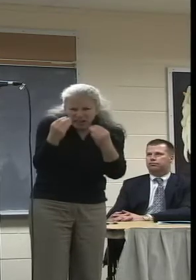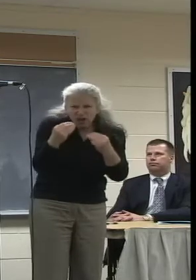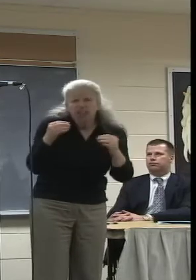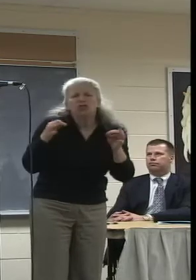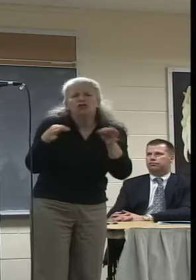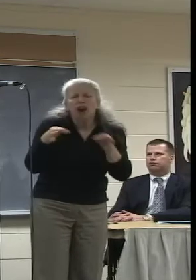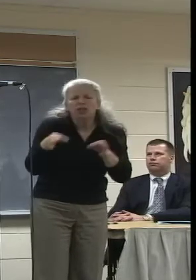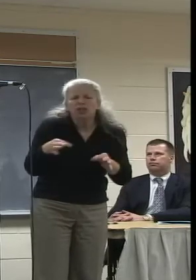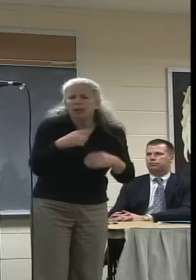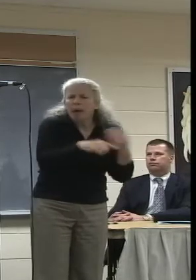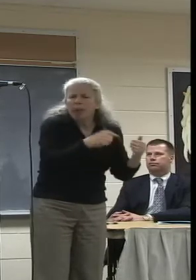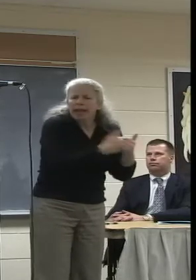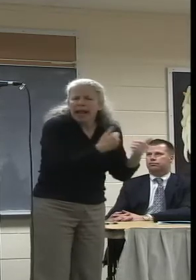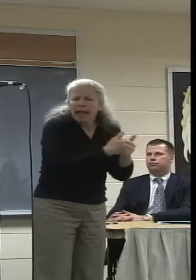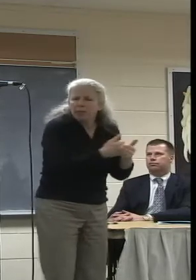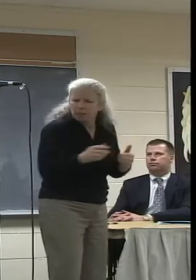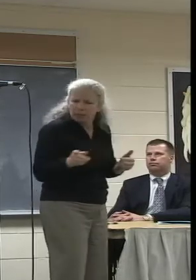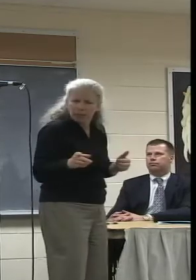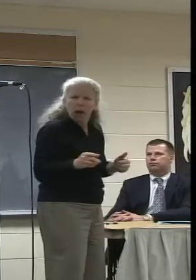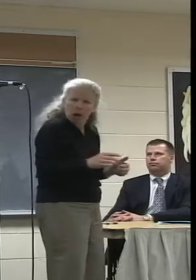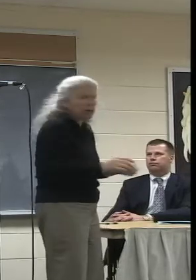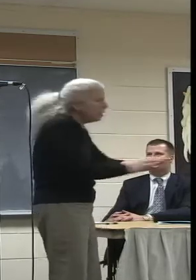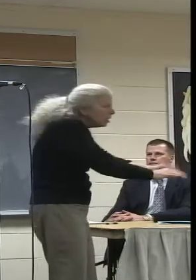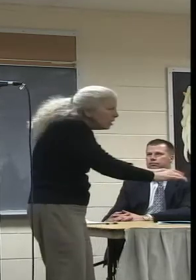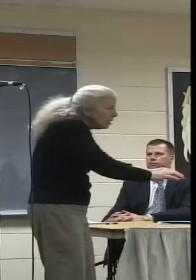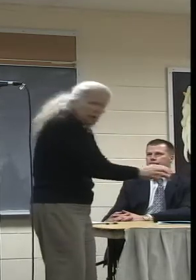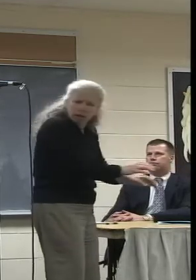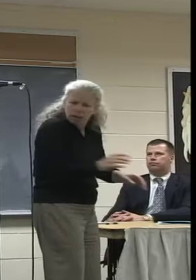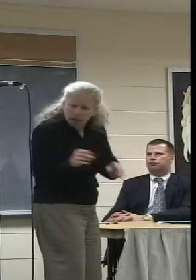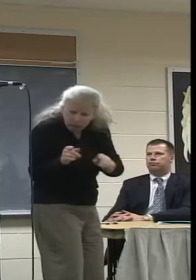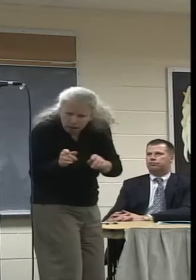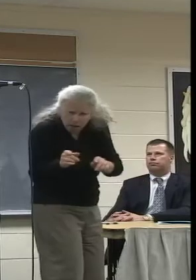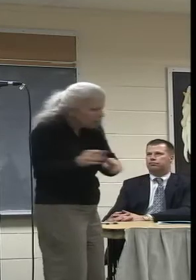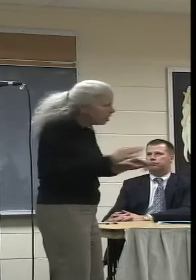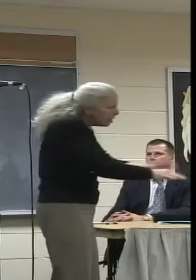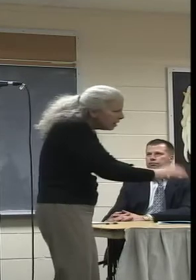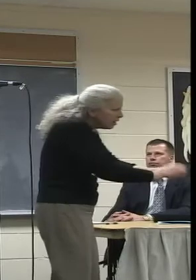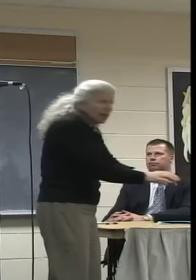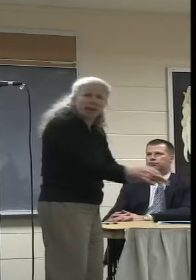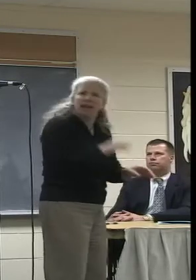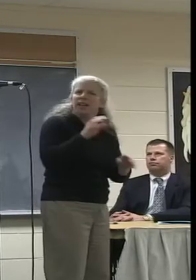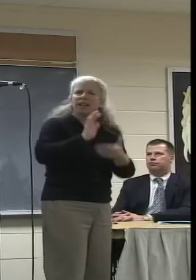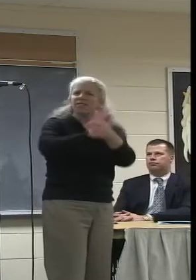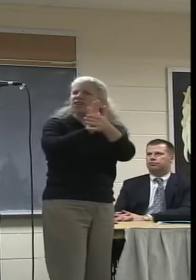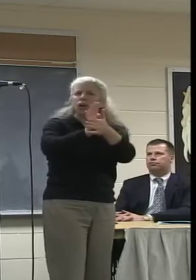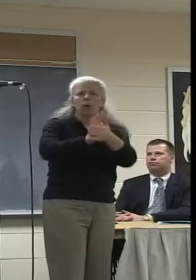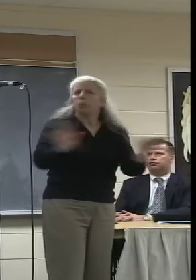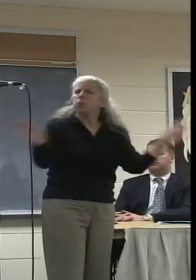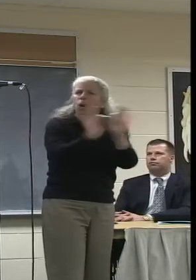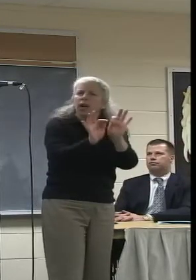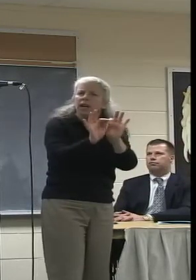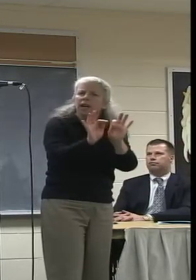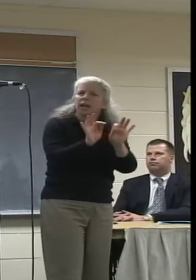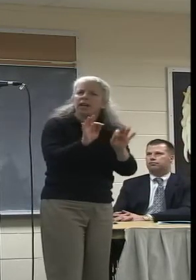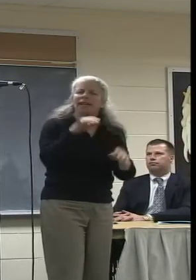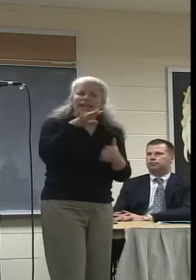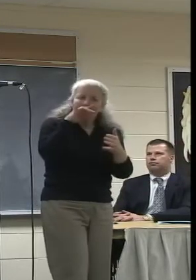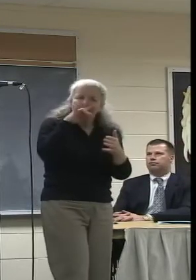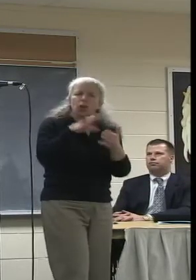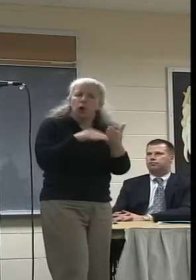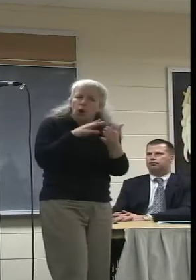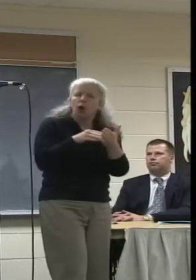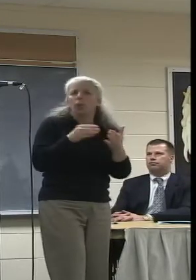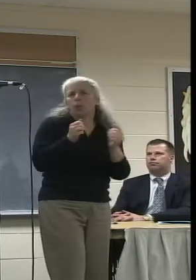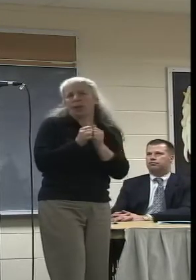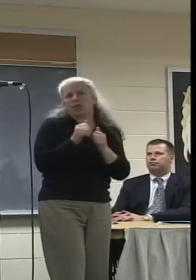the power of video and how kids learn now cannot be understated. They have to have those resources. And those who can